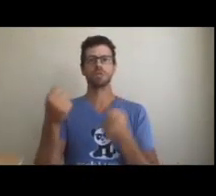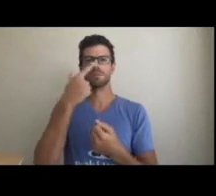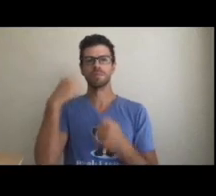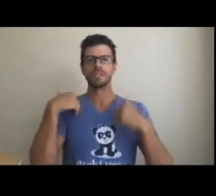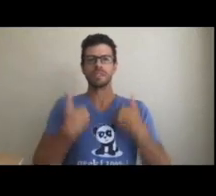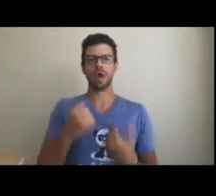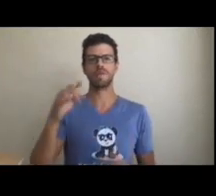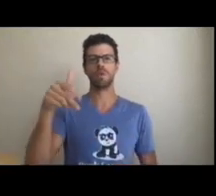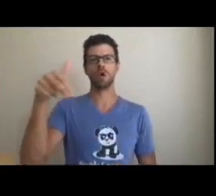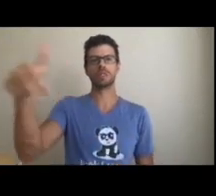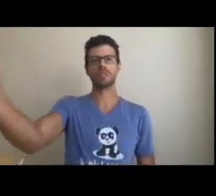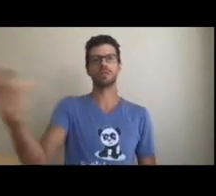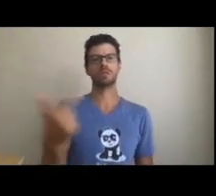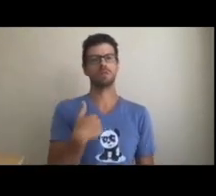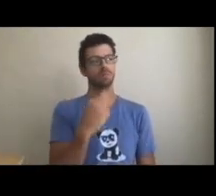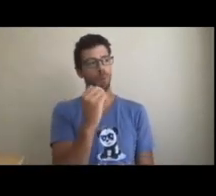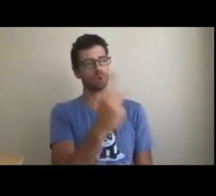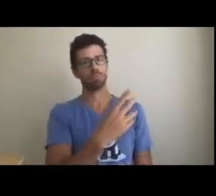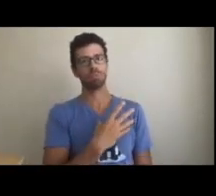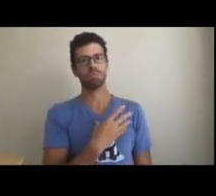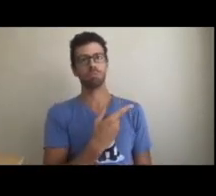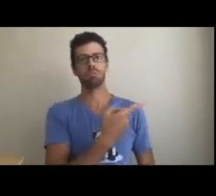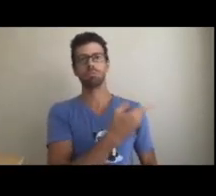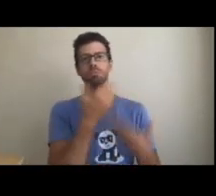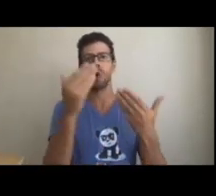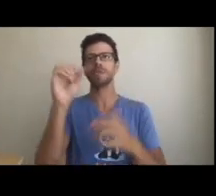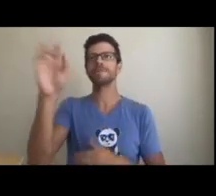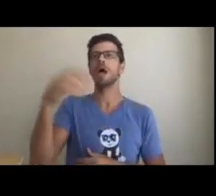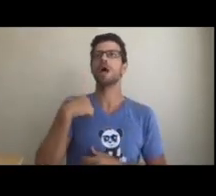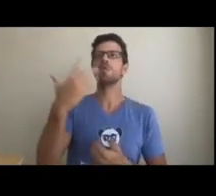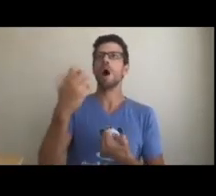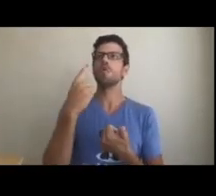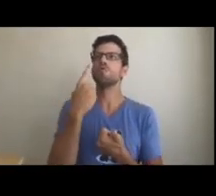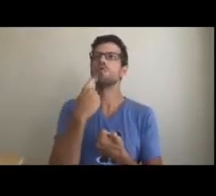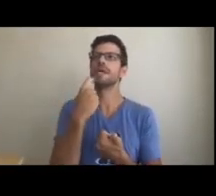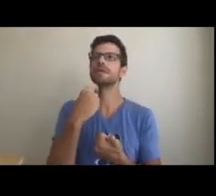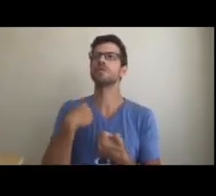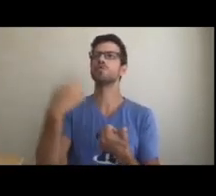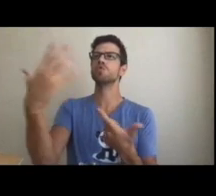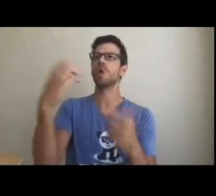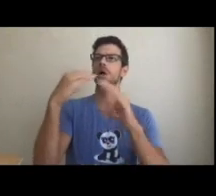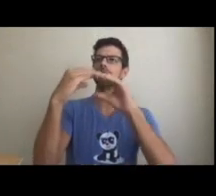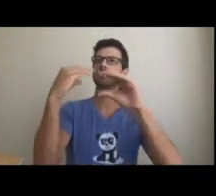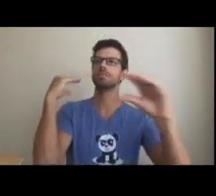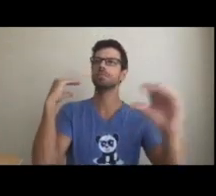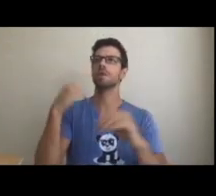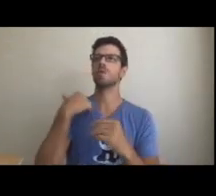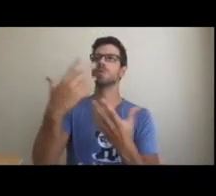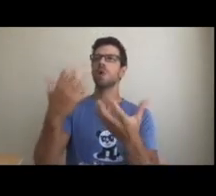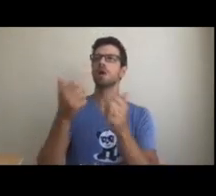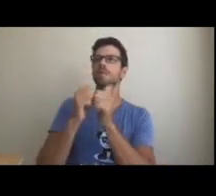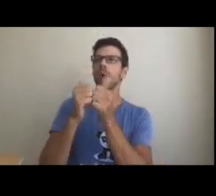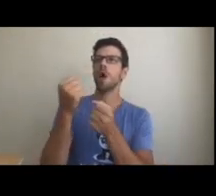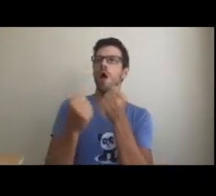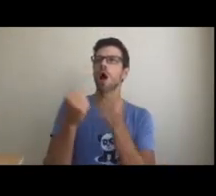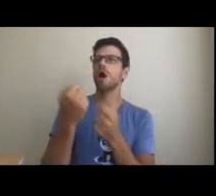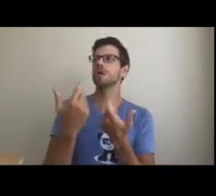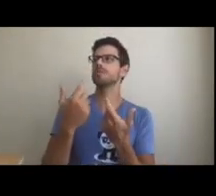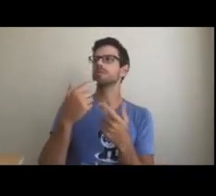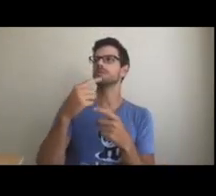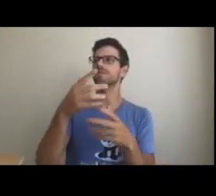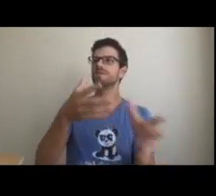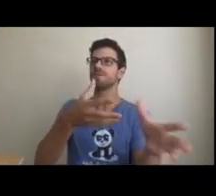If you were to ask what they wanted, they'd say, want it to be red. A sports car that's fast, with comfortable seats,